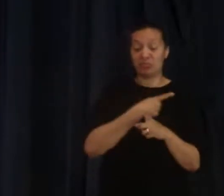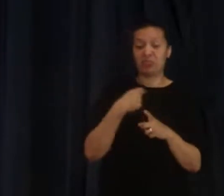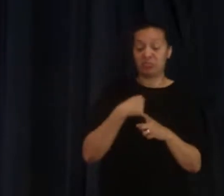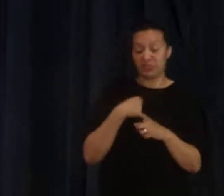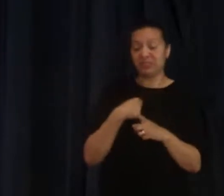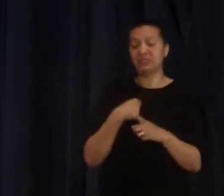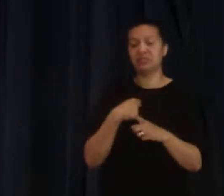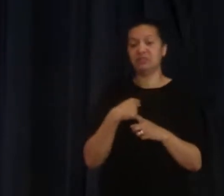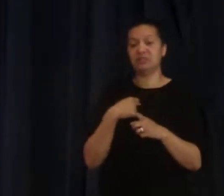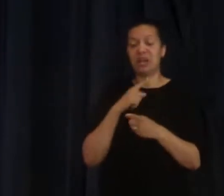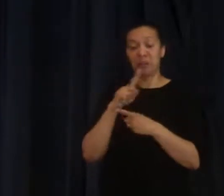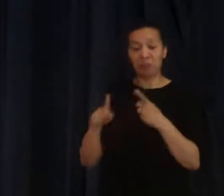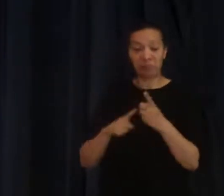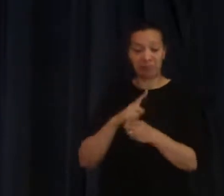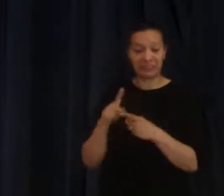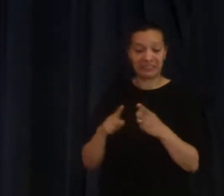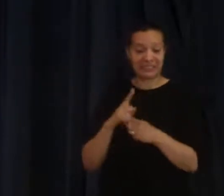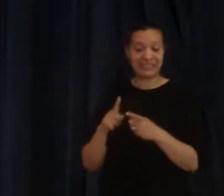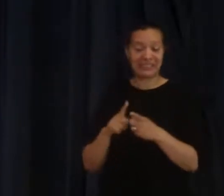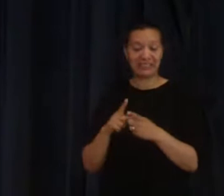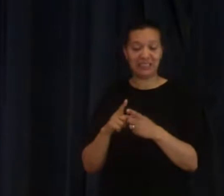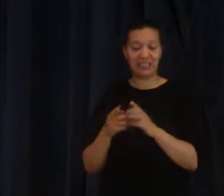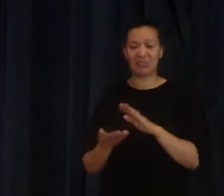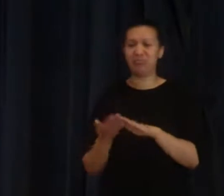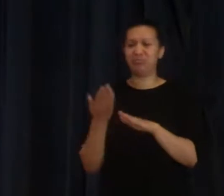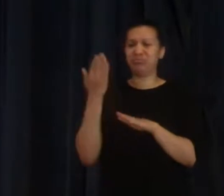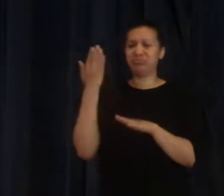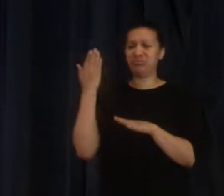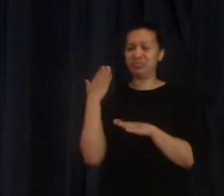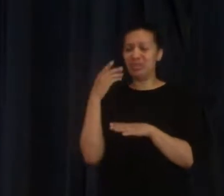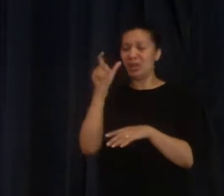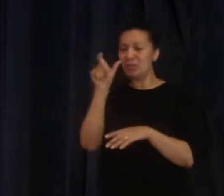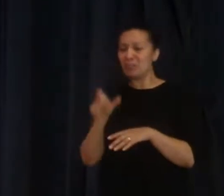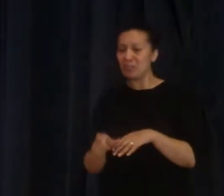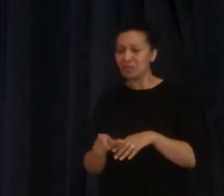Christian where somebody suddenly started to speak in Russian.